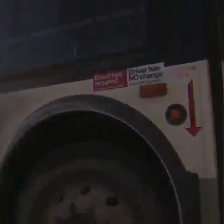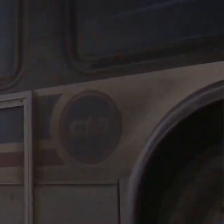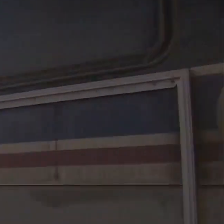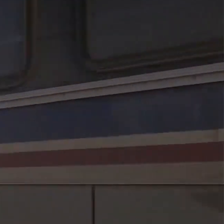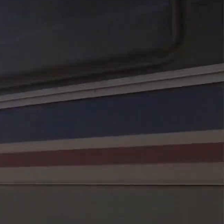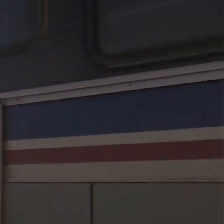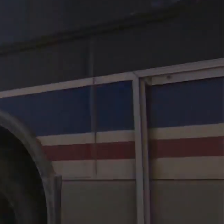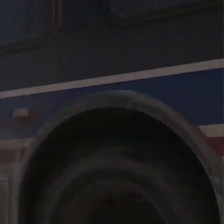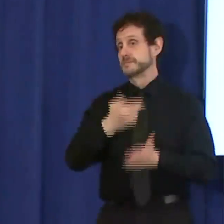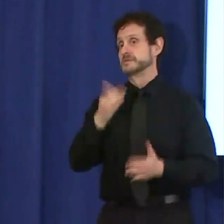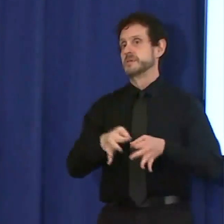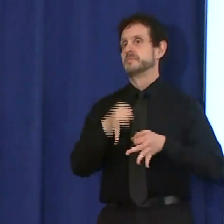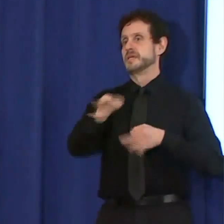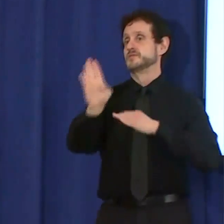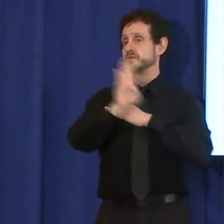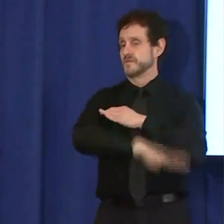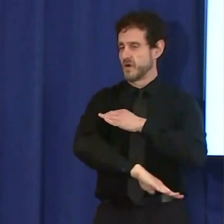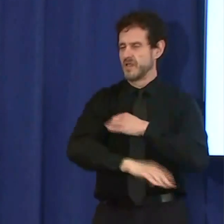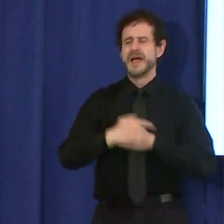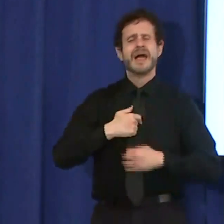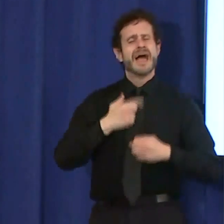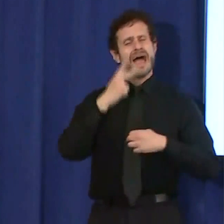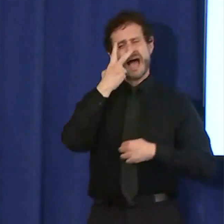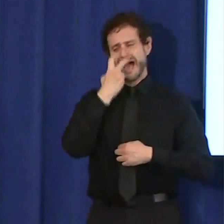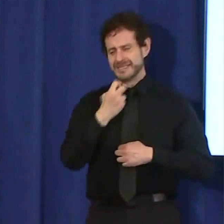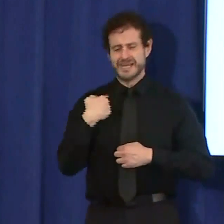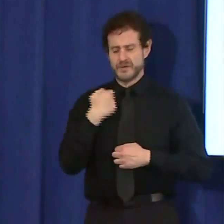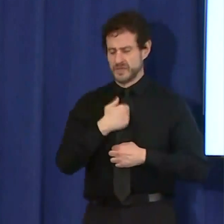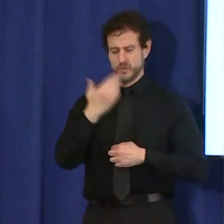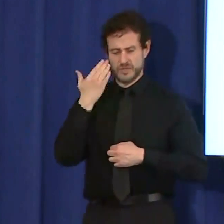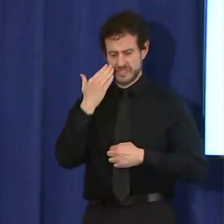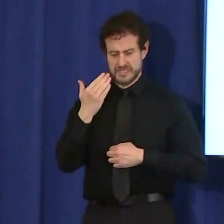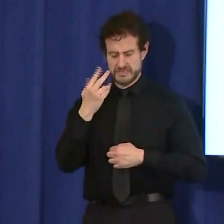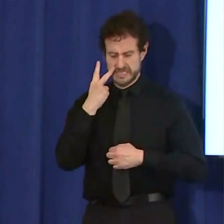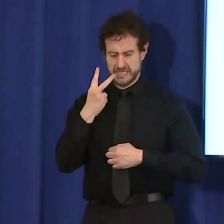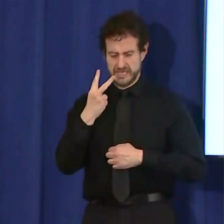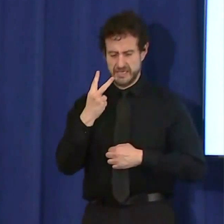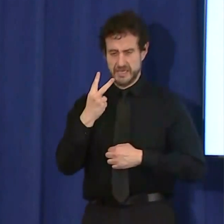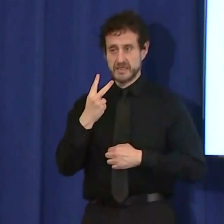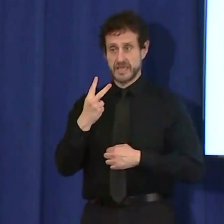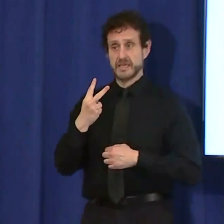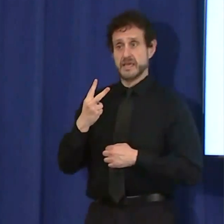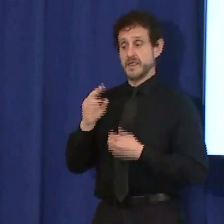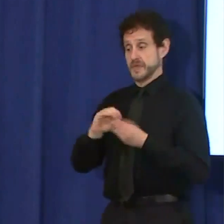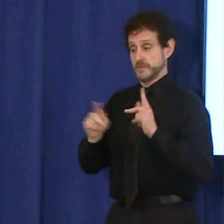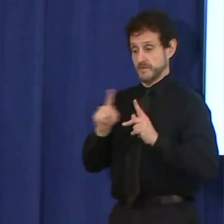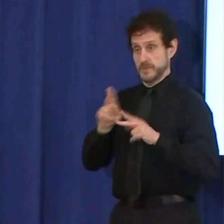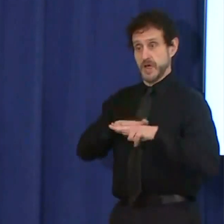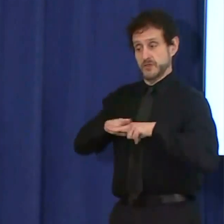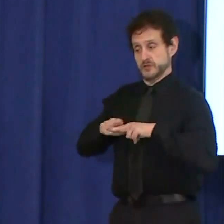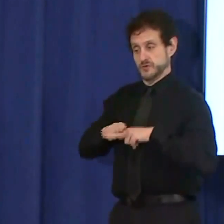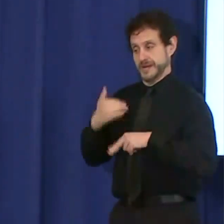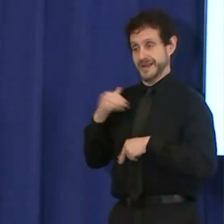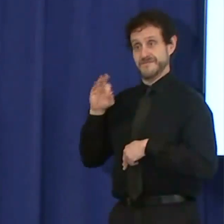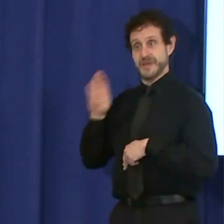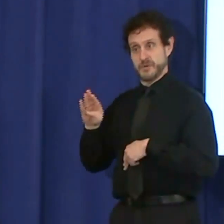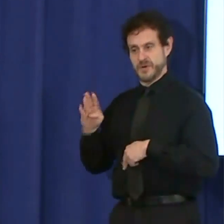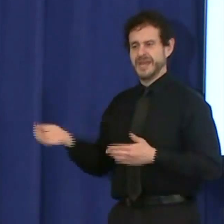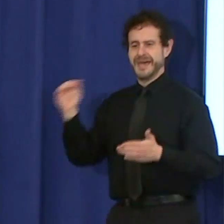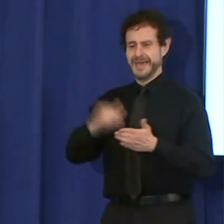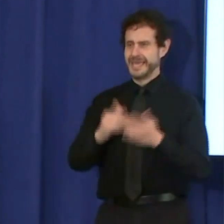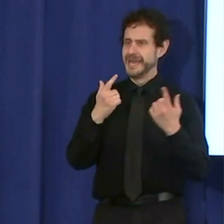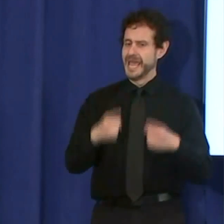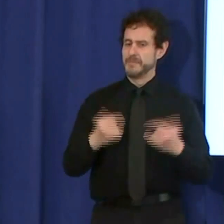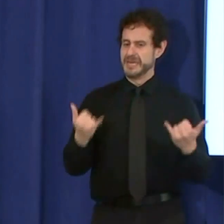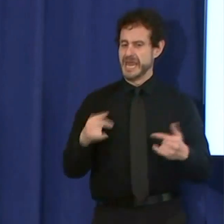home options when possible. I don't think we're going to see, for example, February levels of rush hour, but that's why I'm calling upon